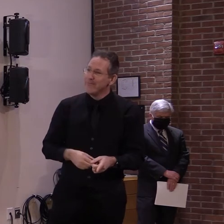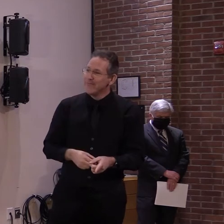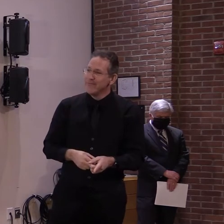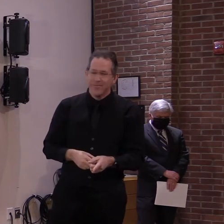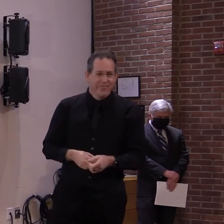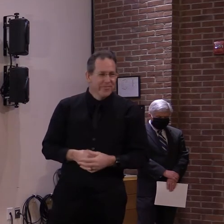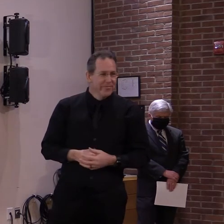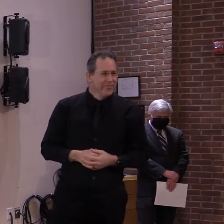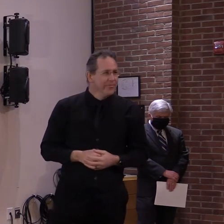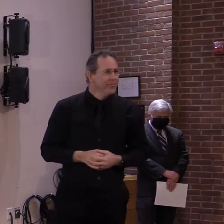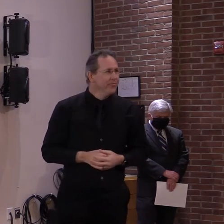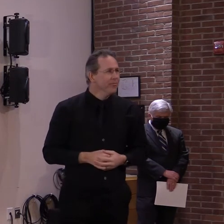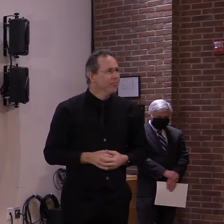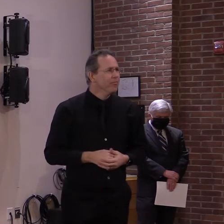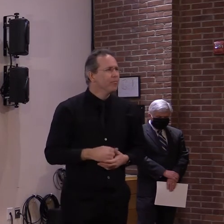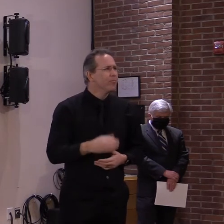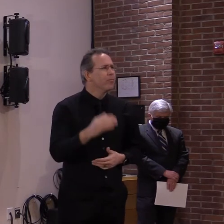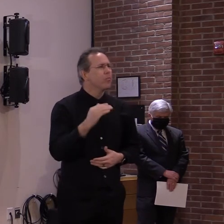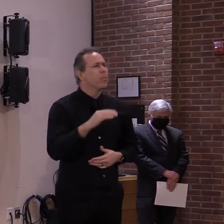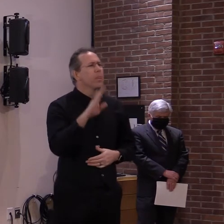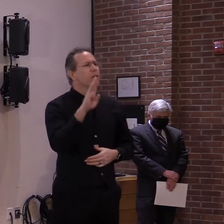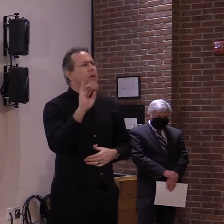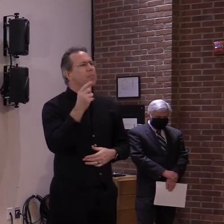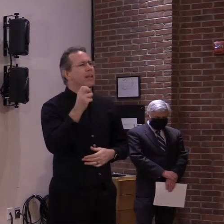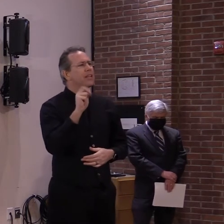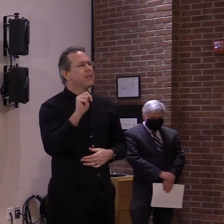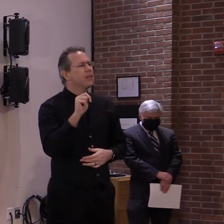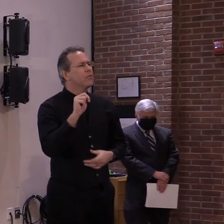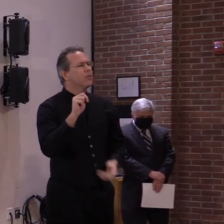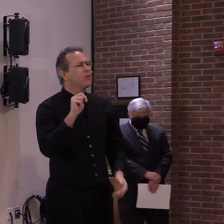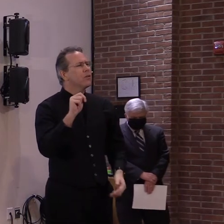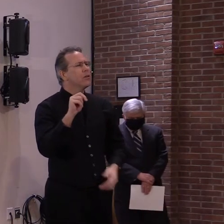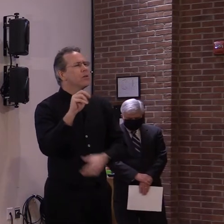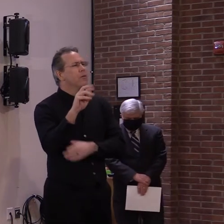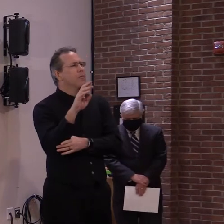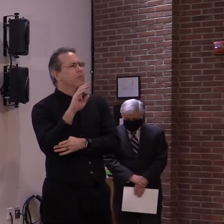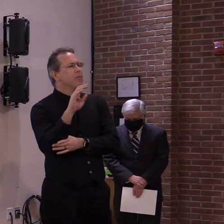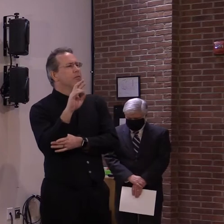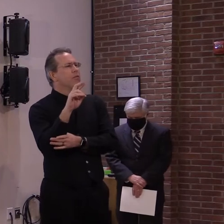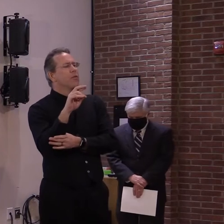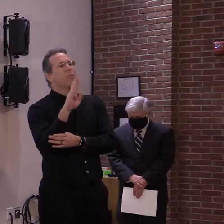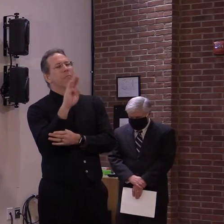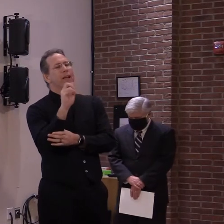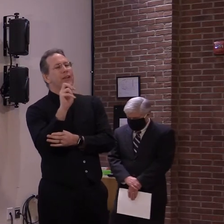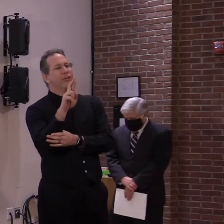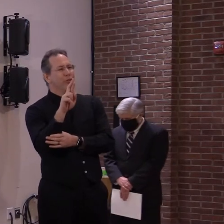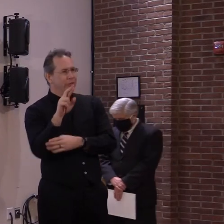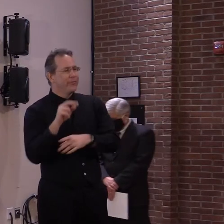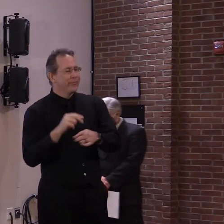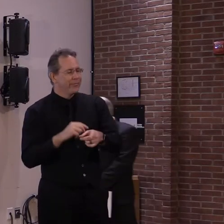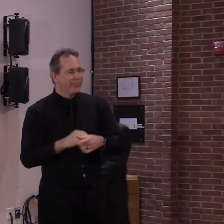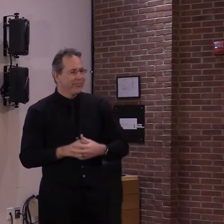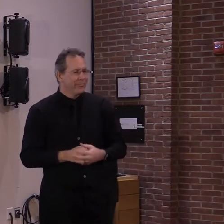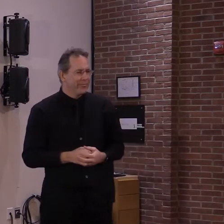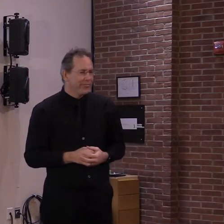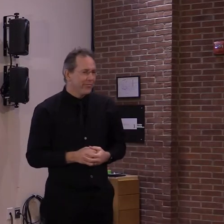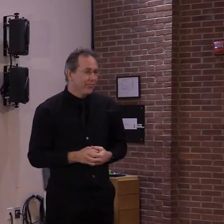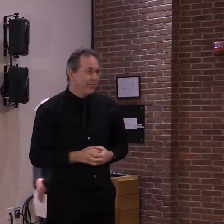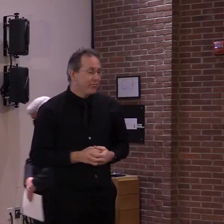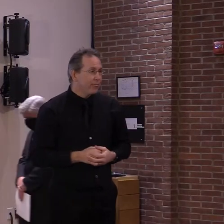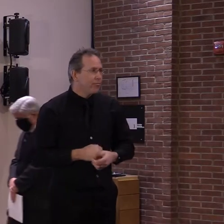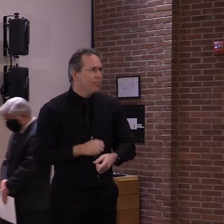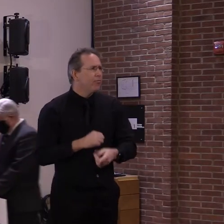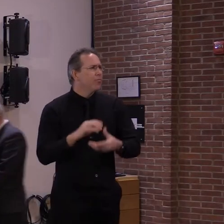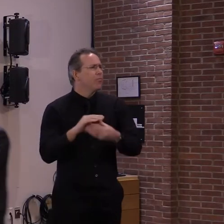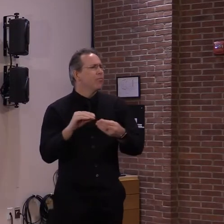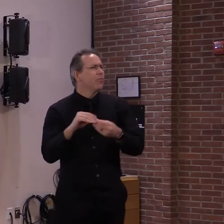Hello, and thank you. Um, I think this question might be for Secretary Smith. I actually have a question from a reader in real time, uh, someone